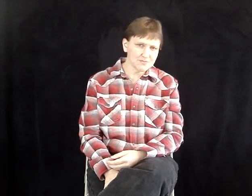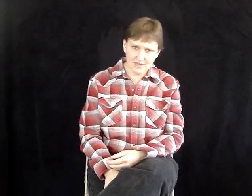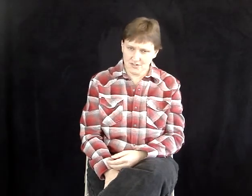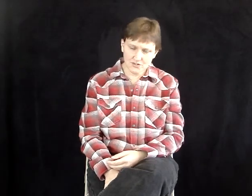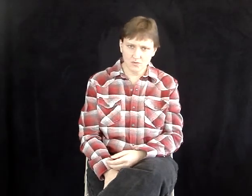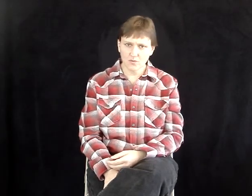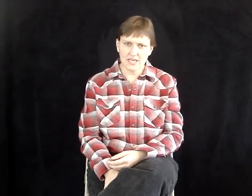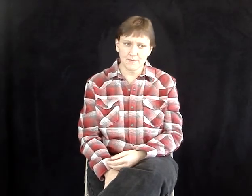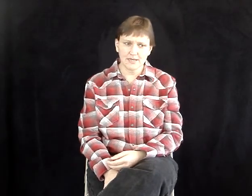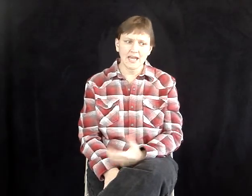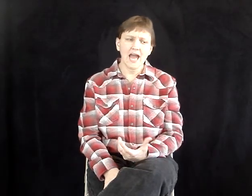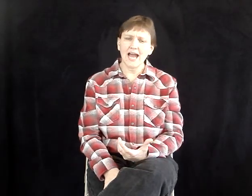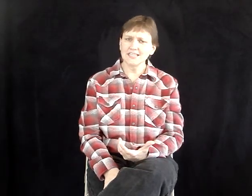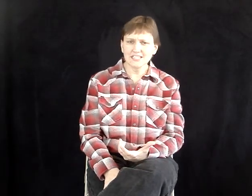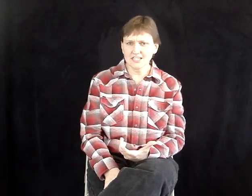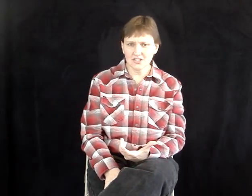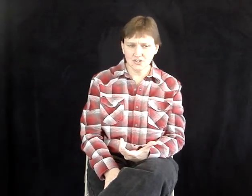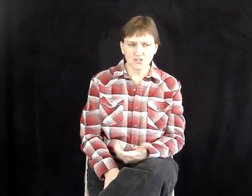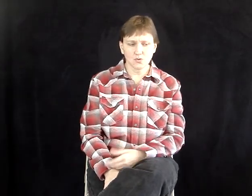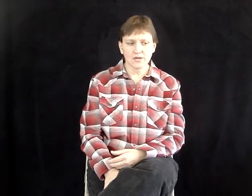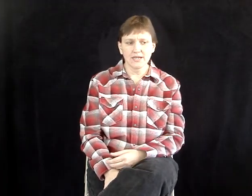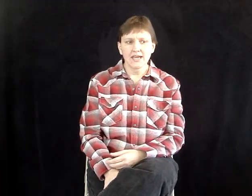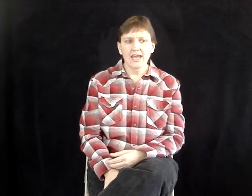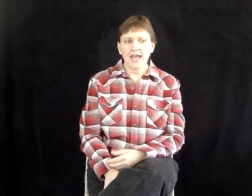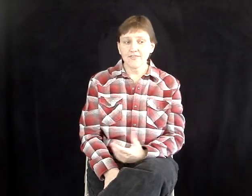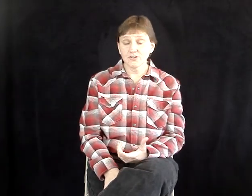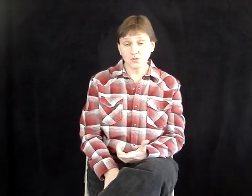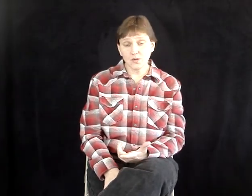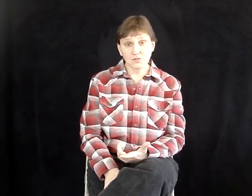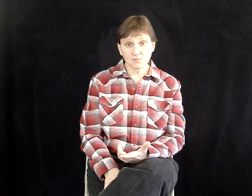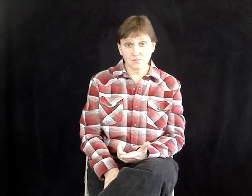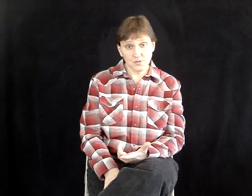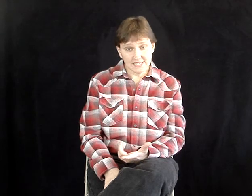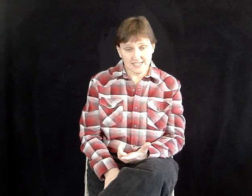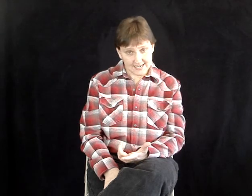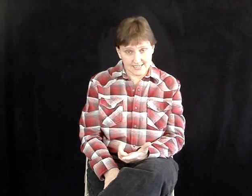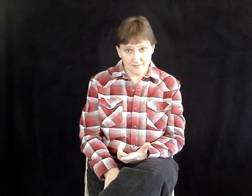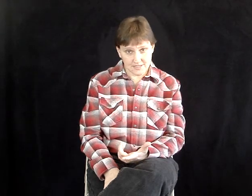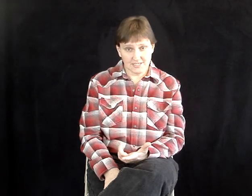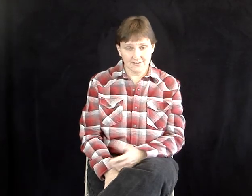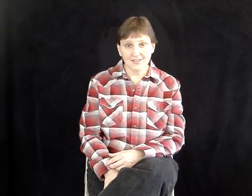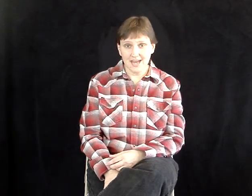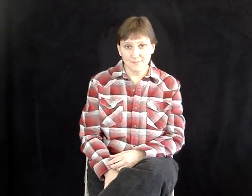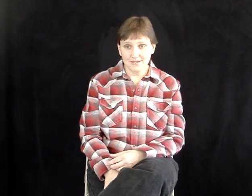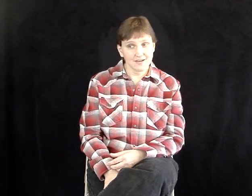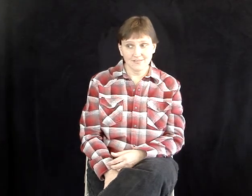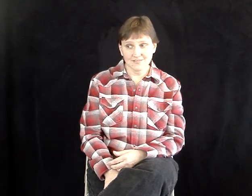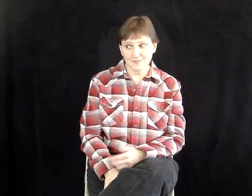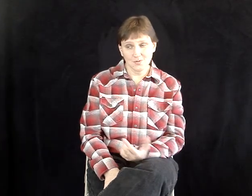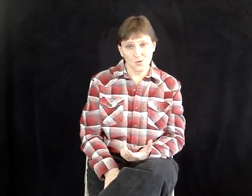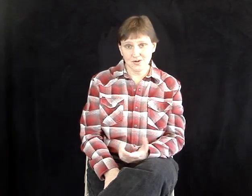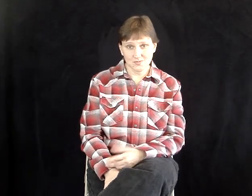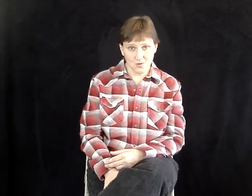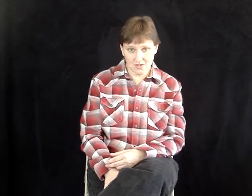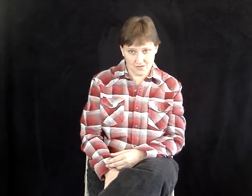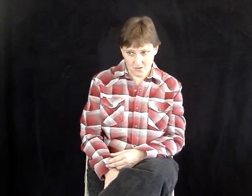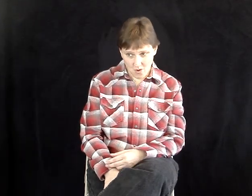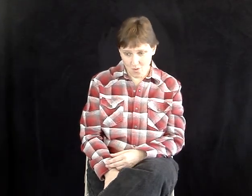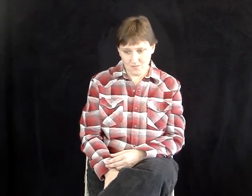of pictures of what was happening. I listened to their story, and their story was pretty sick, some of the stuff that happened. Some of the workers broke into their homes,